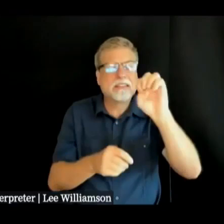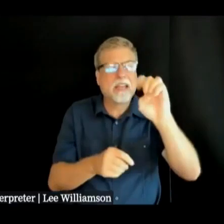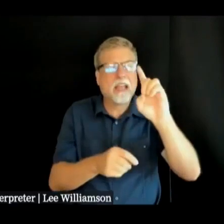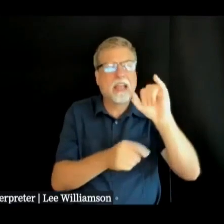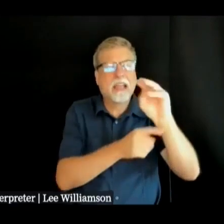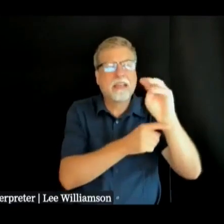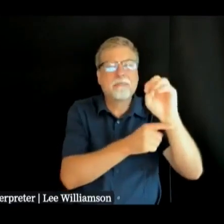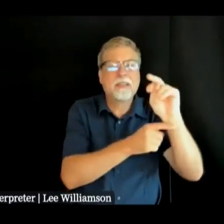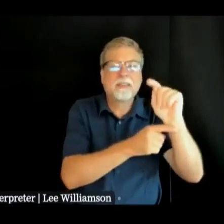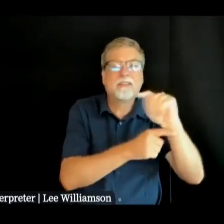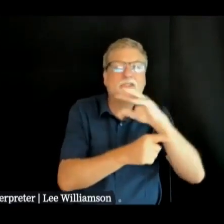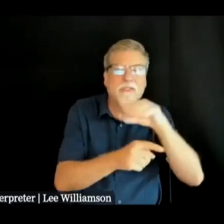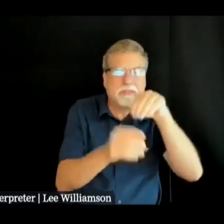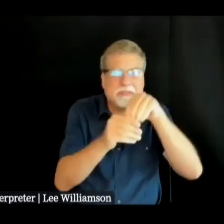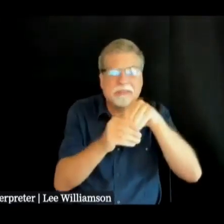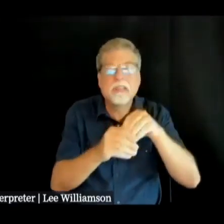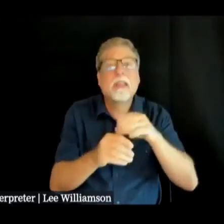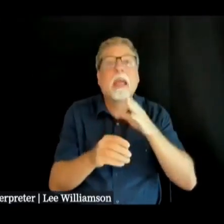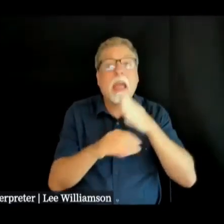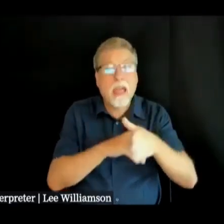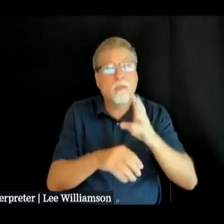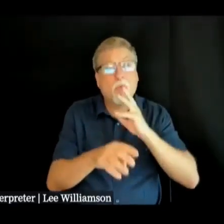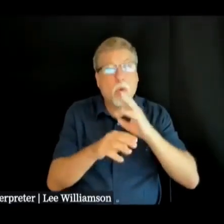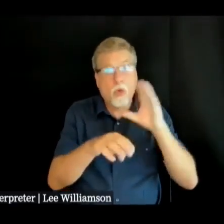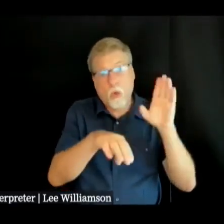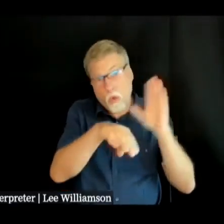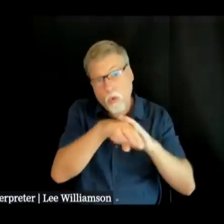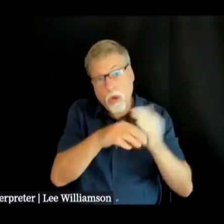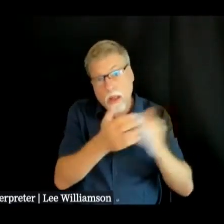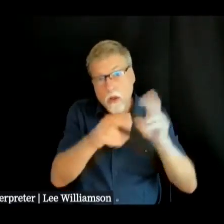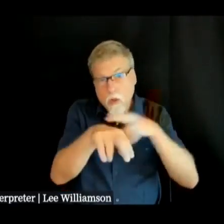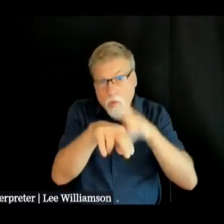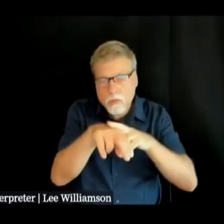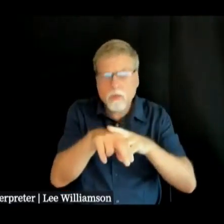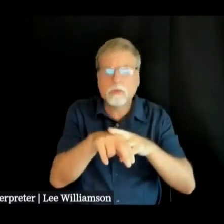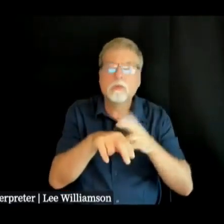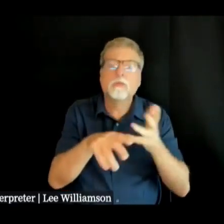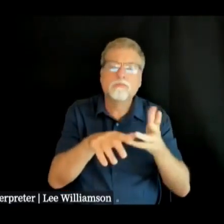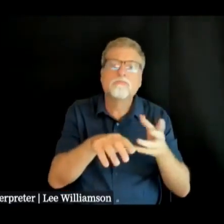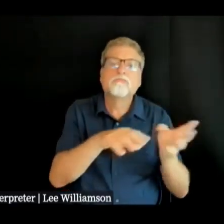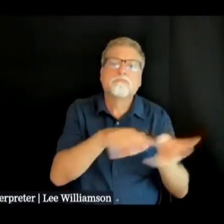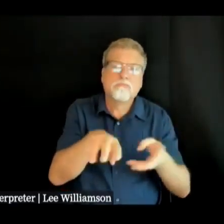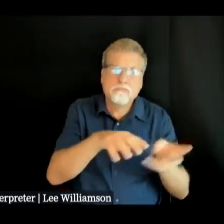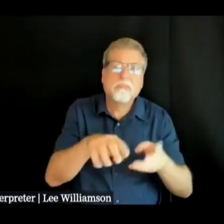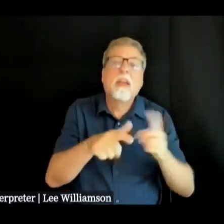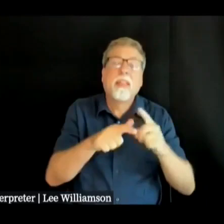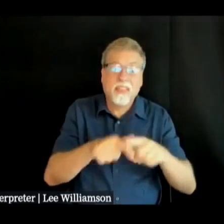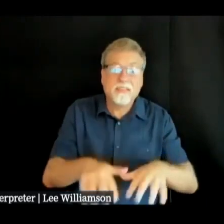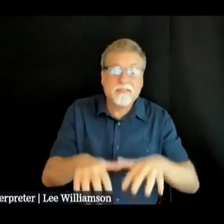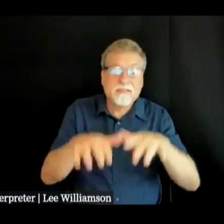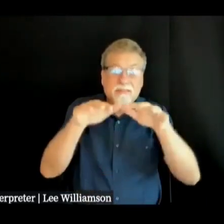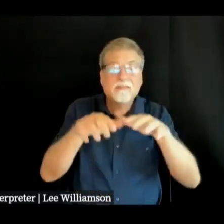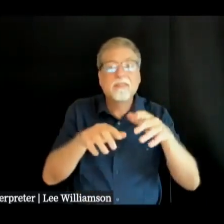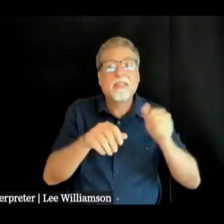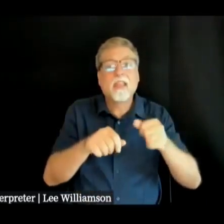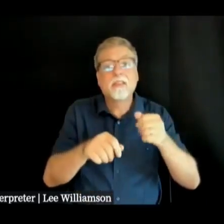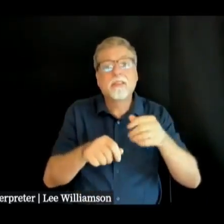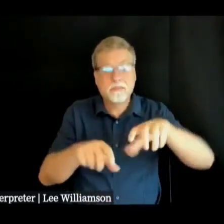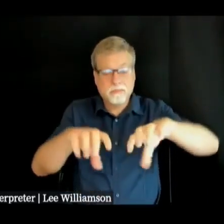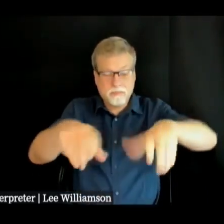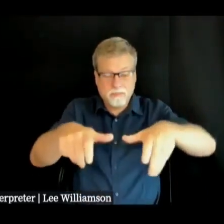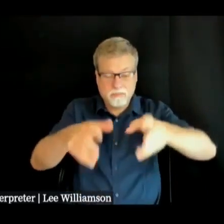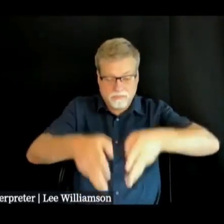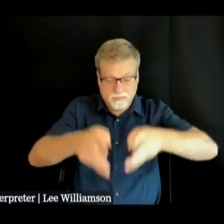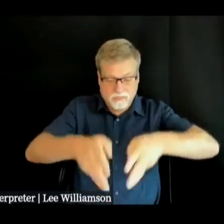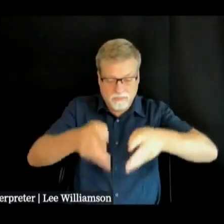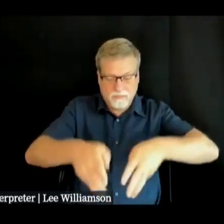open that back up and pour that discolored water through the drain in your bathtub or if you're like me use